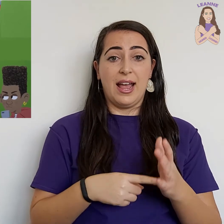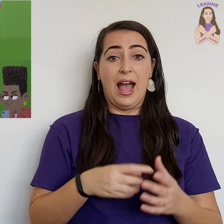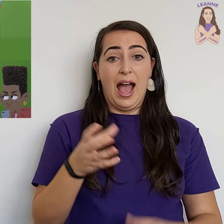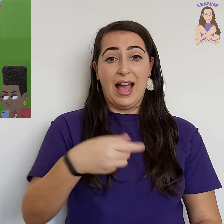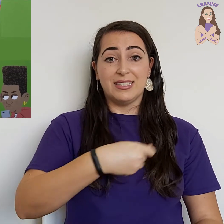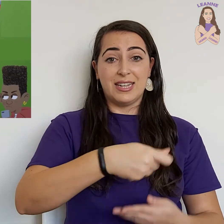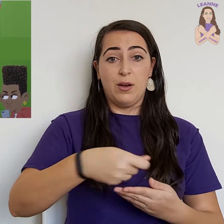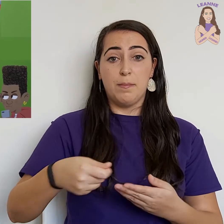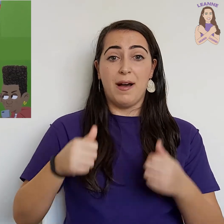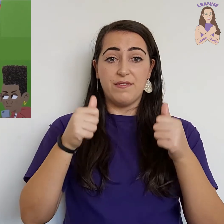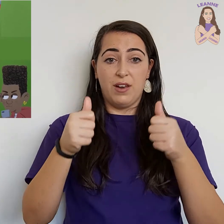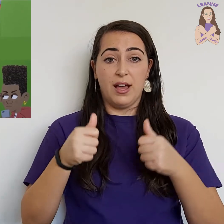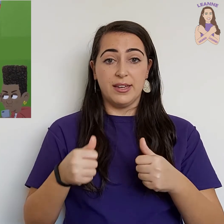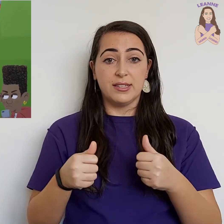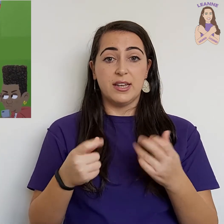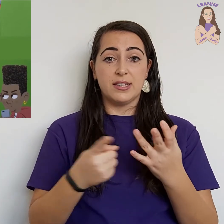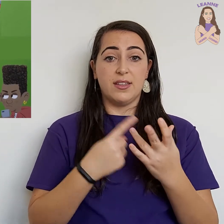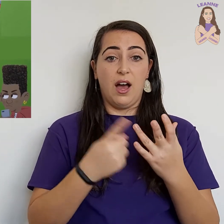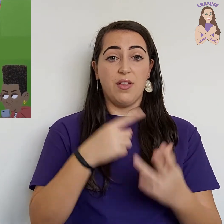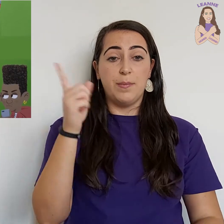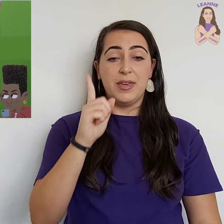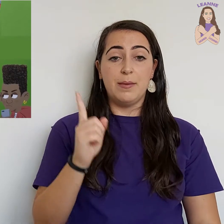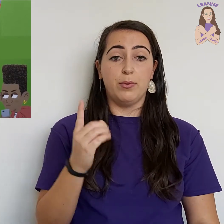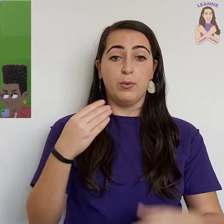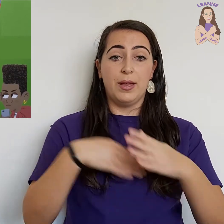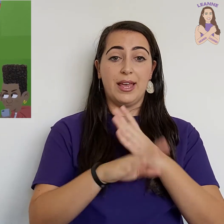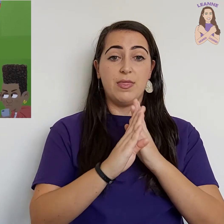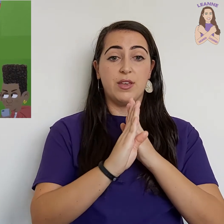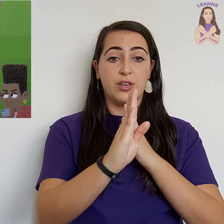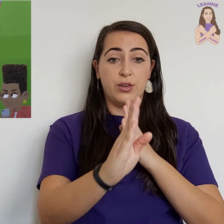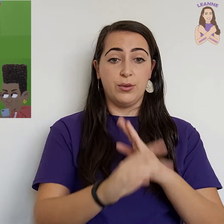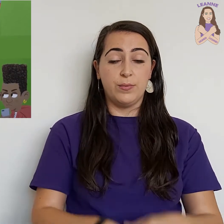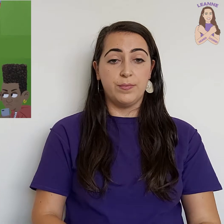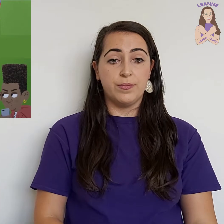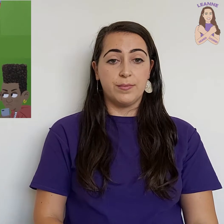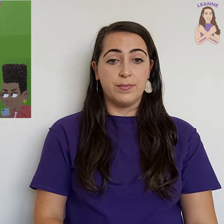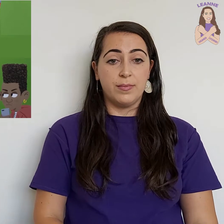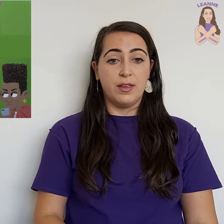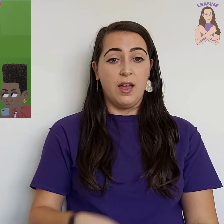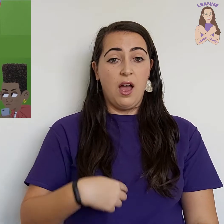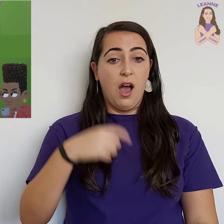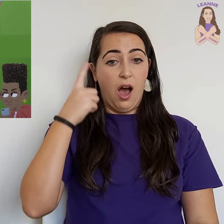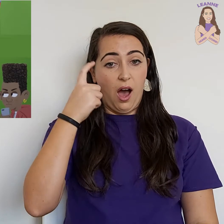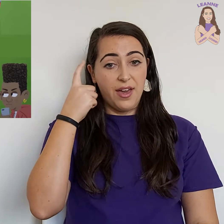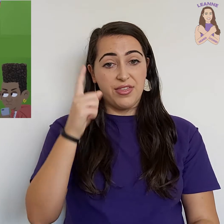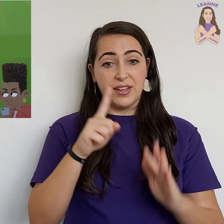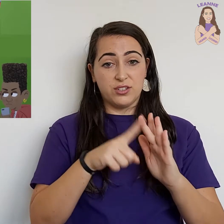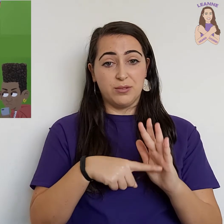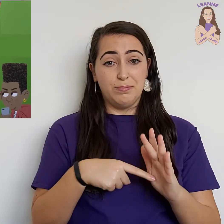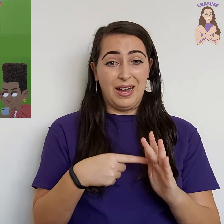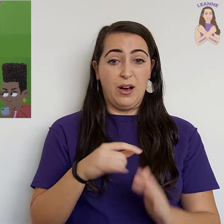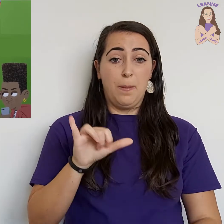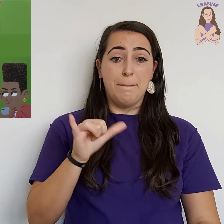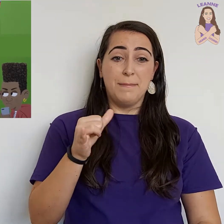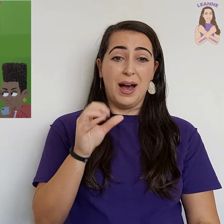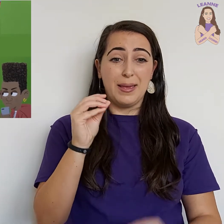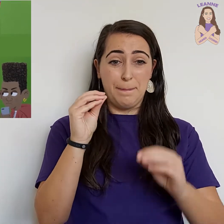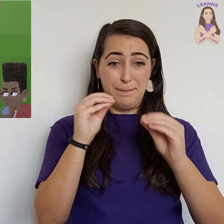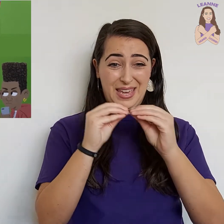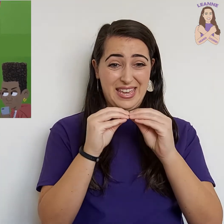hand out my flyers to the other people in the queue. I think Jamal might be